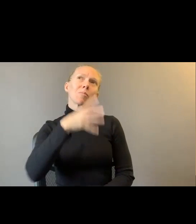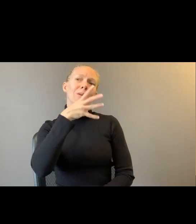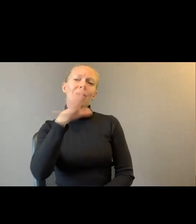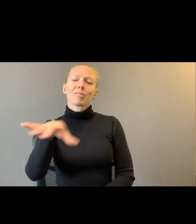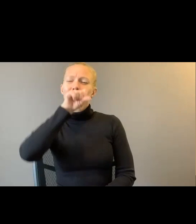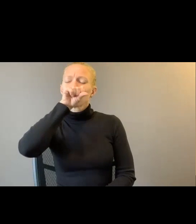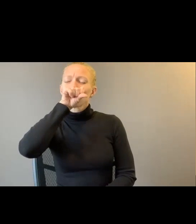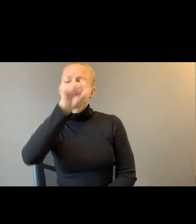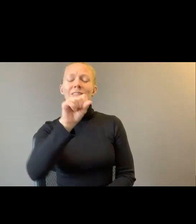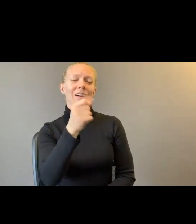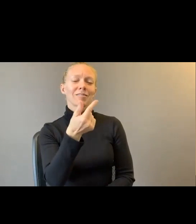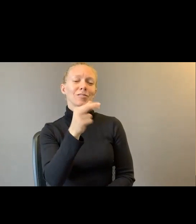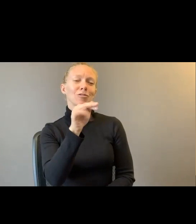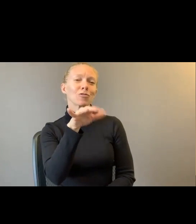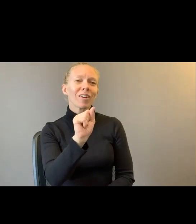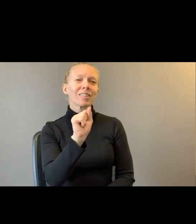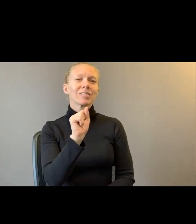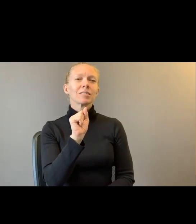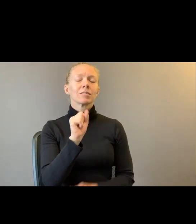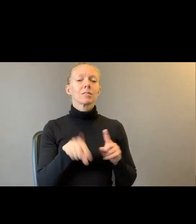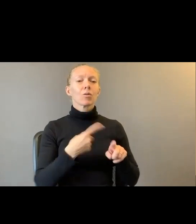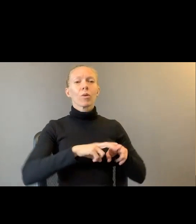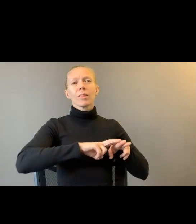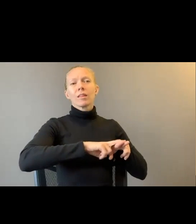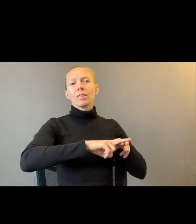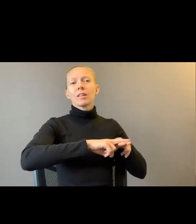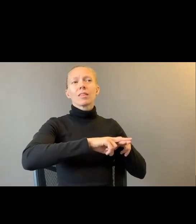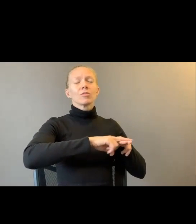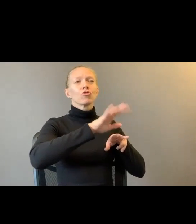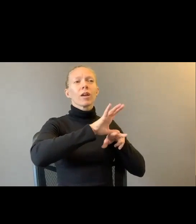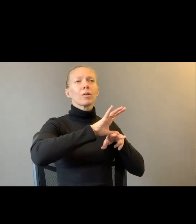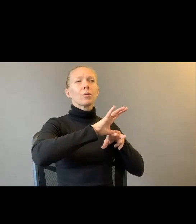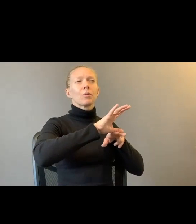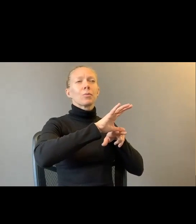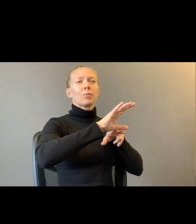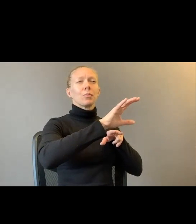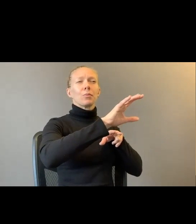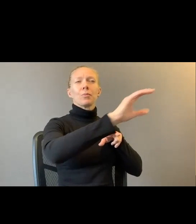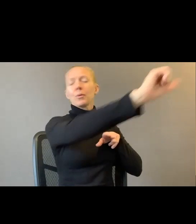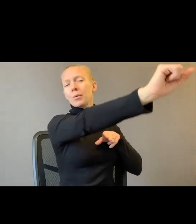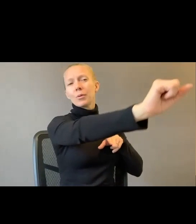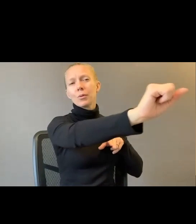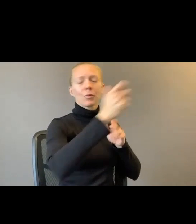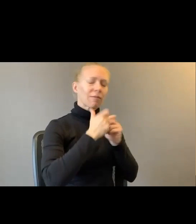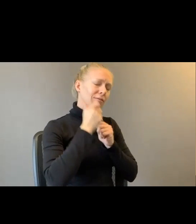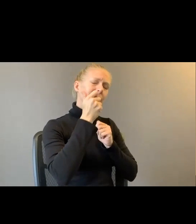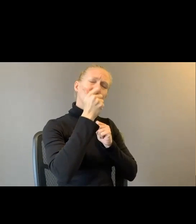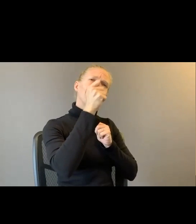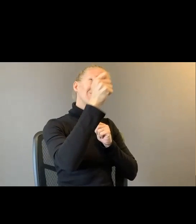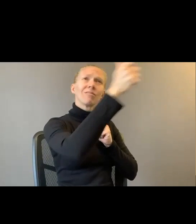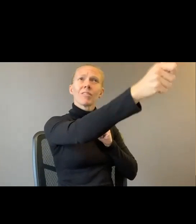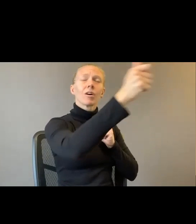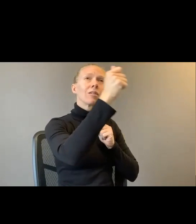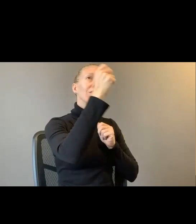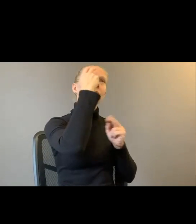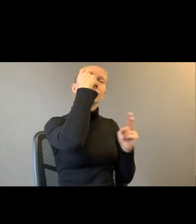the train's far away. And memory begin to